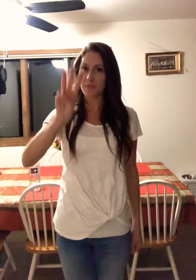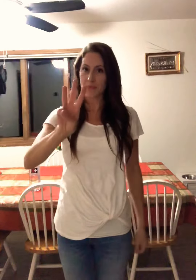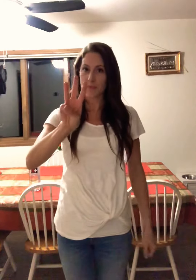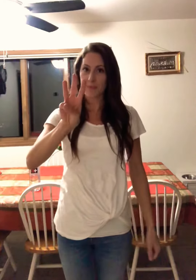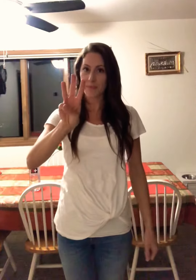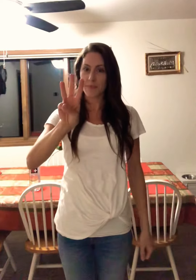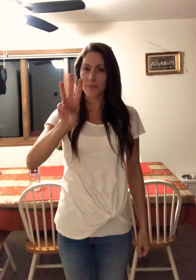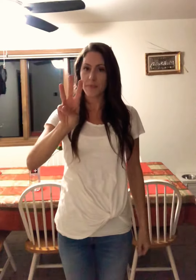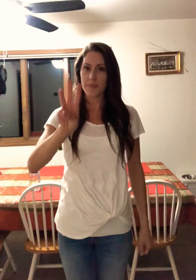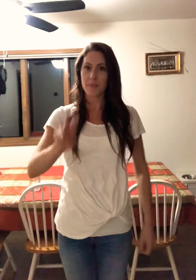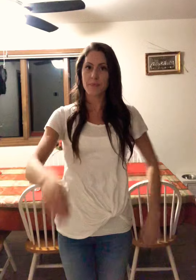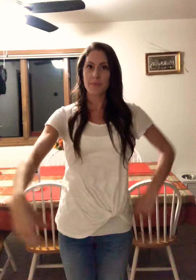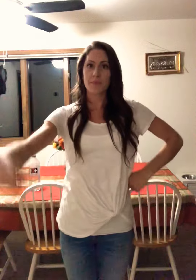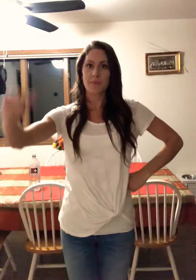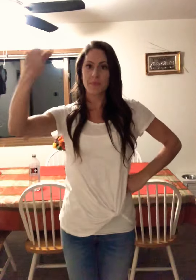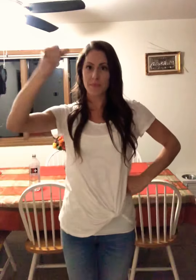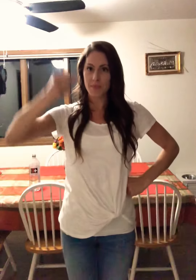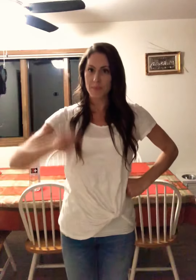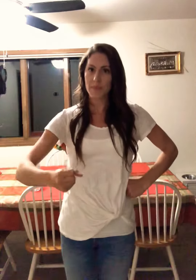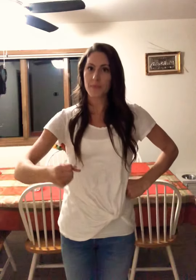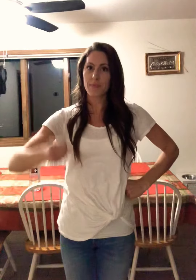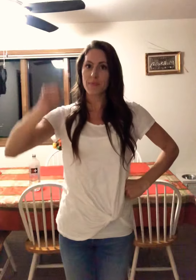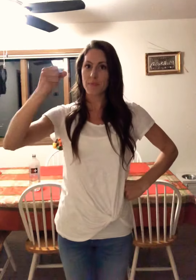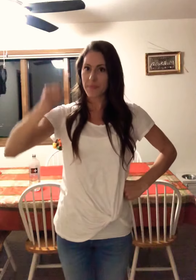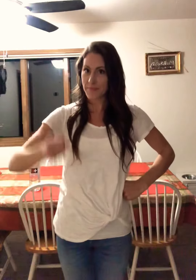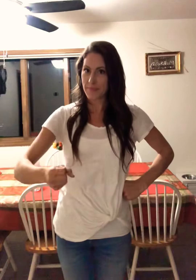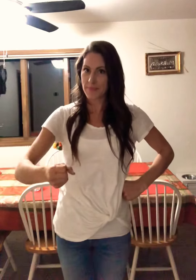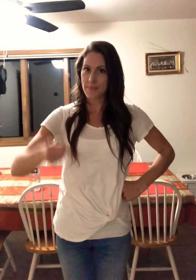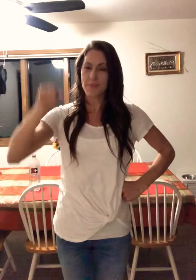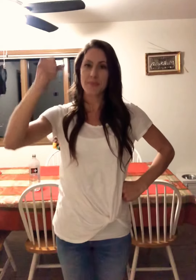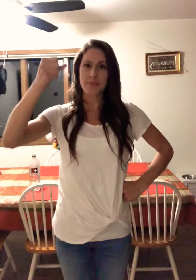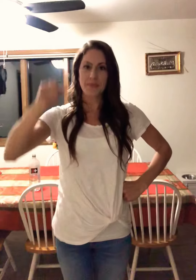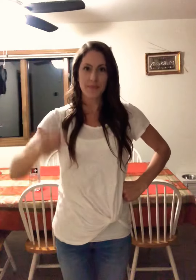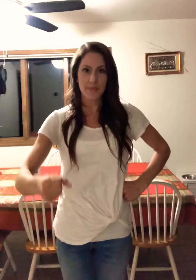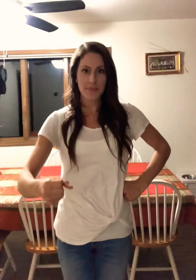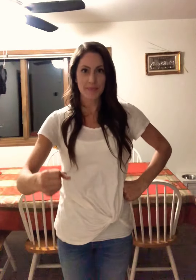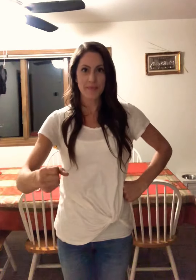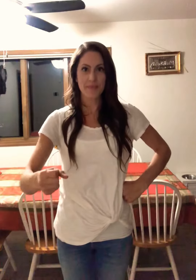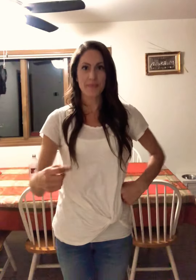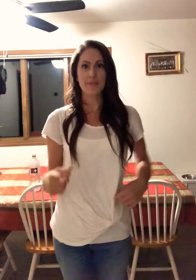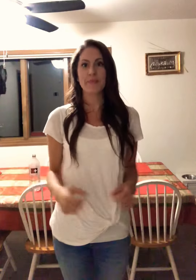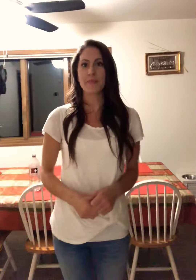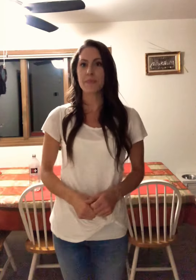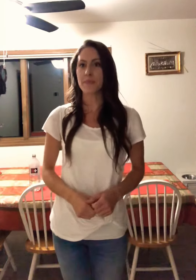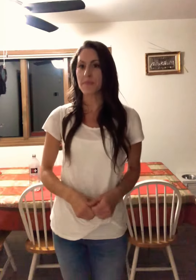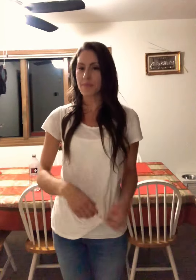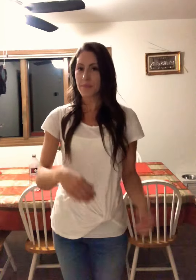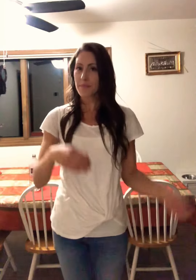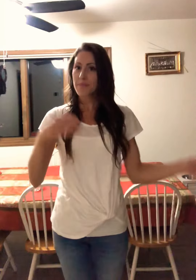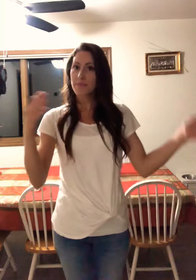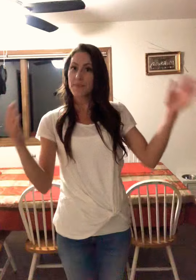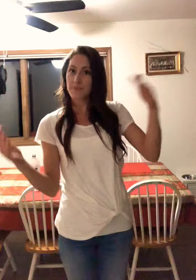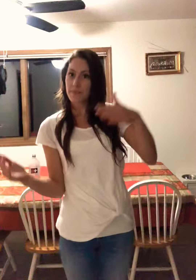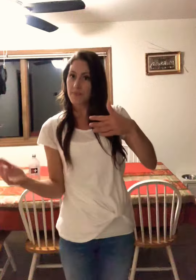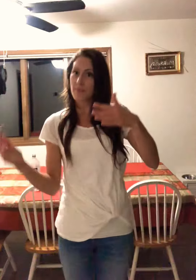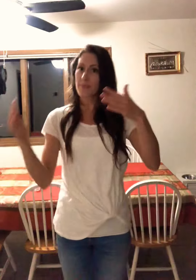III, claimed to be king of France and